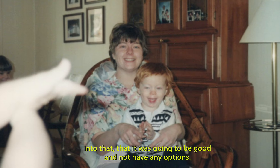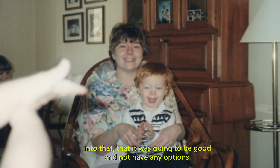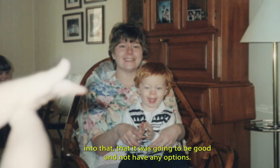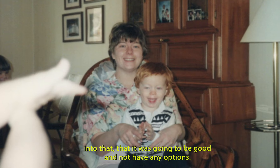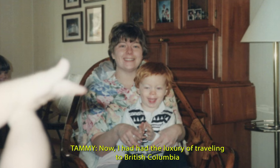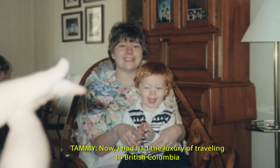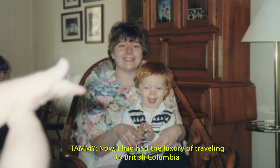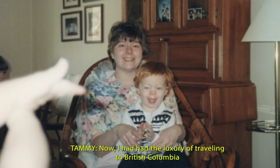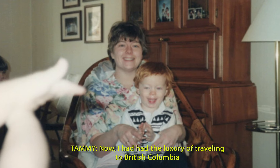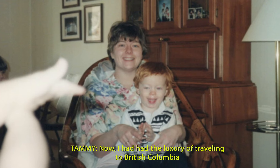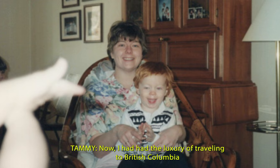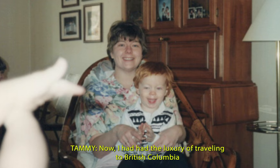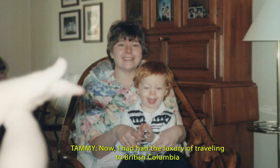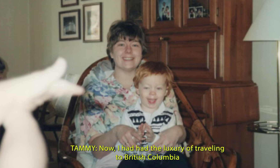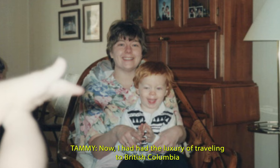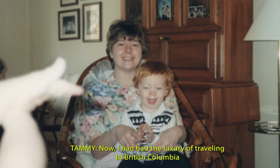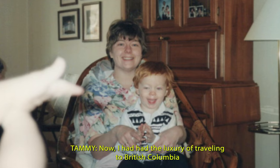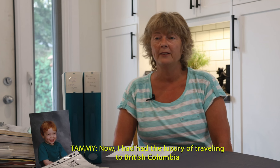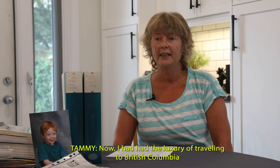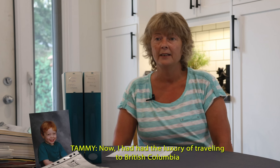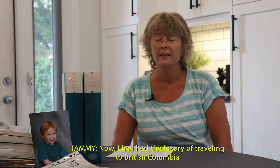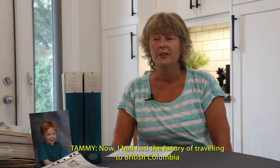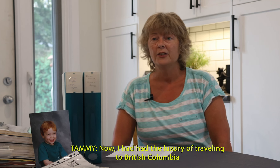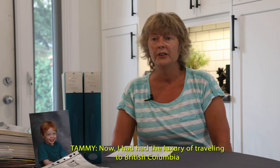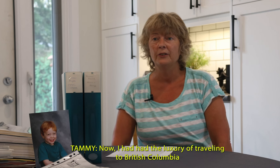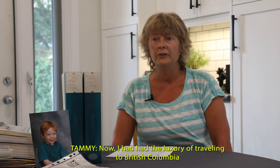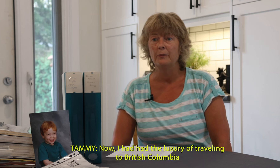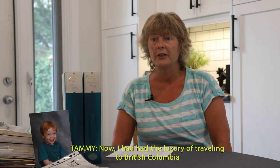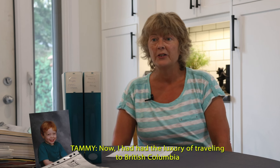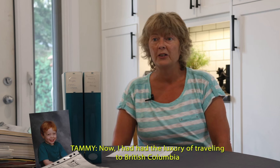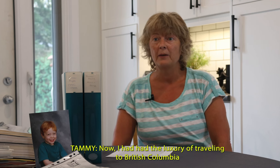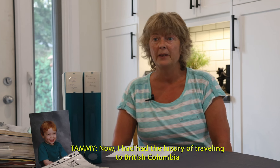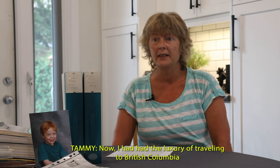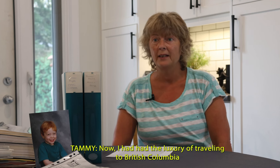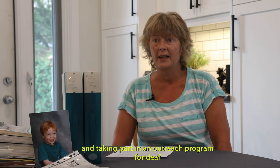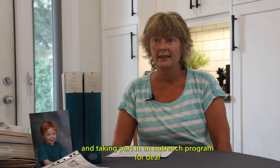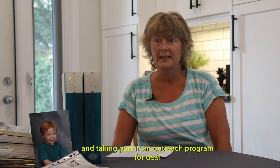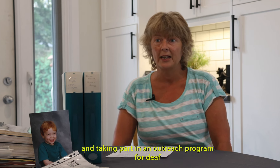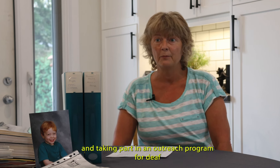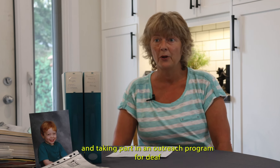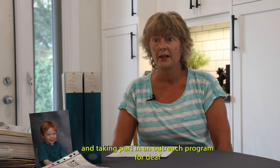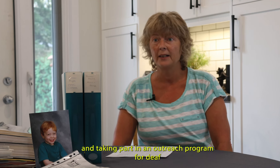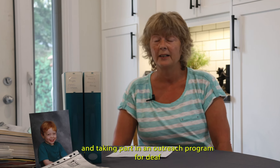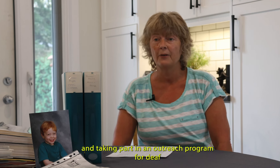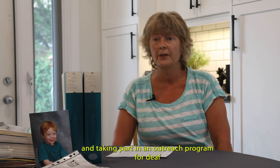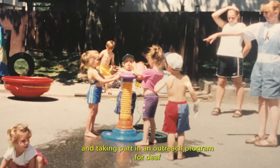options. Now, I had had the luxury of traveling to British Columbia and taking part in an outreach